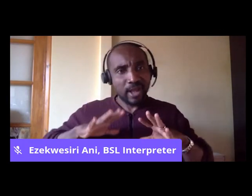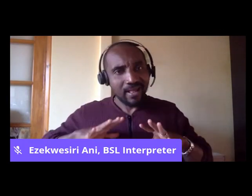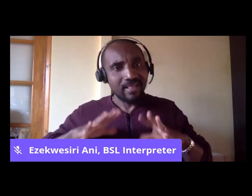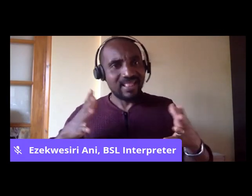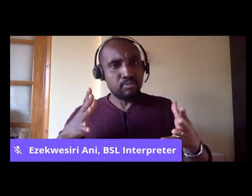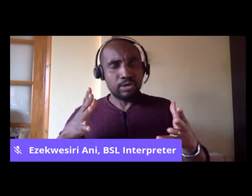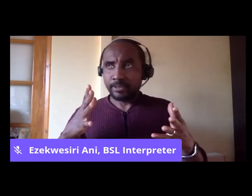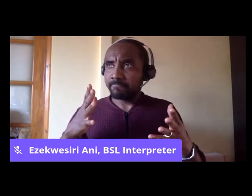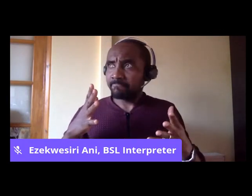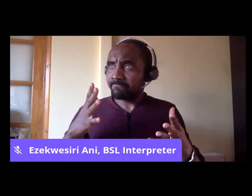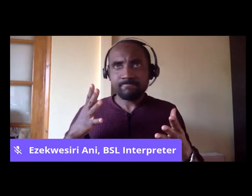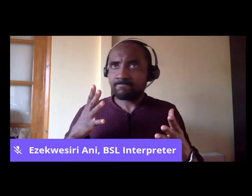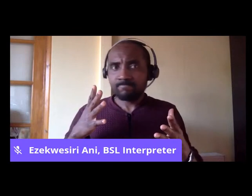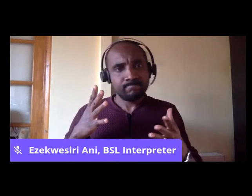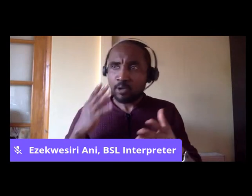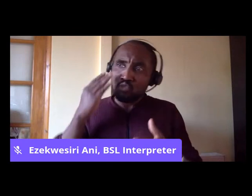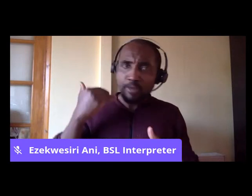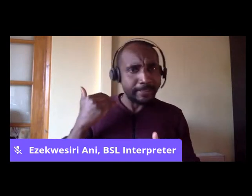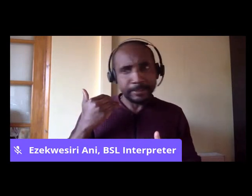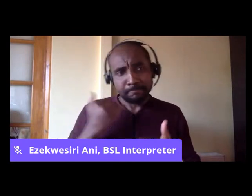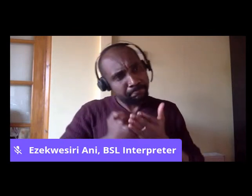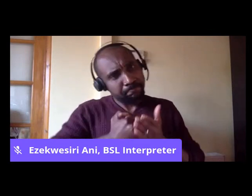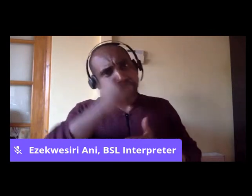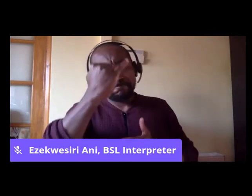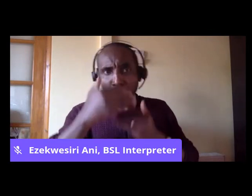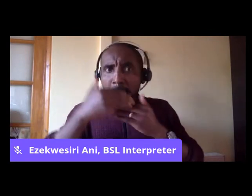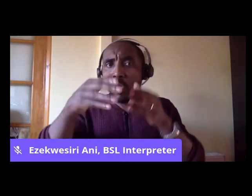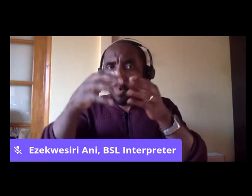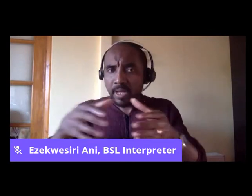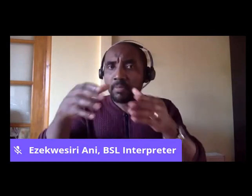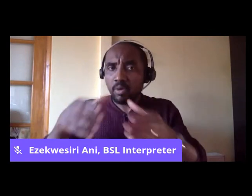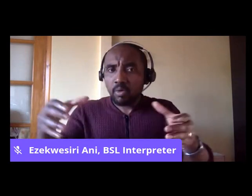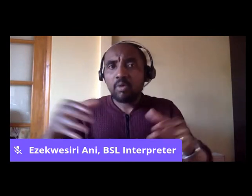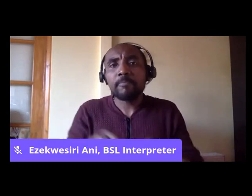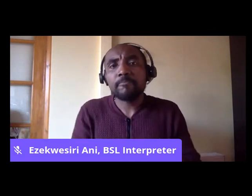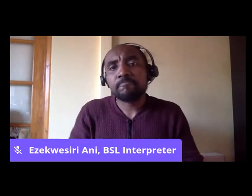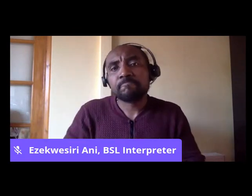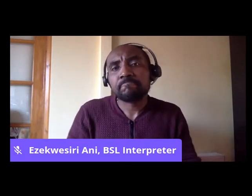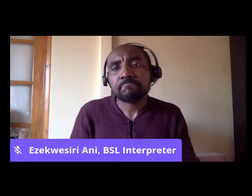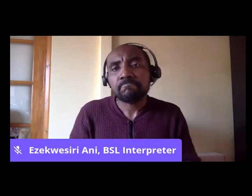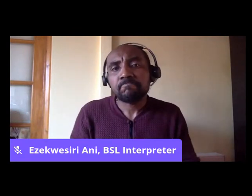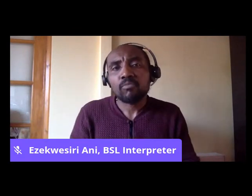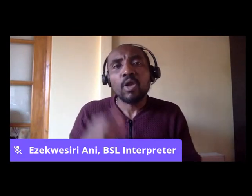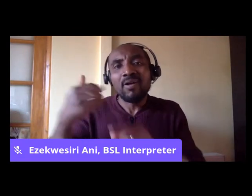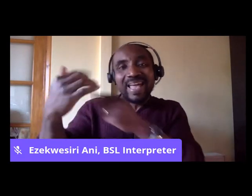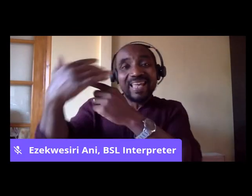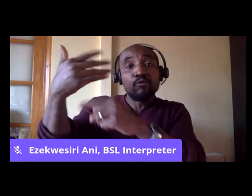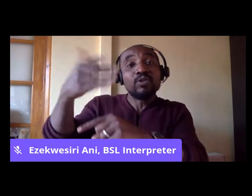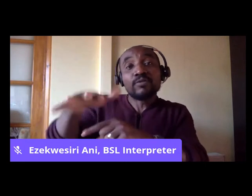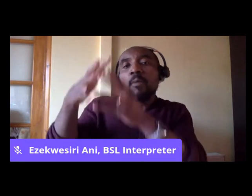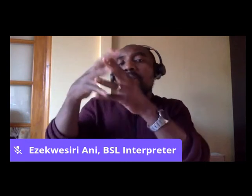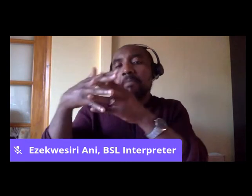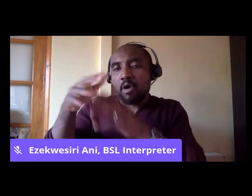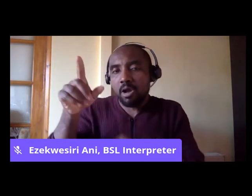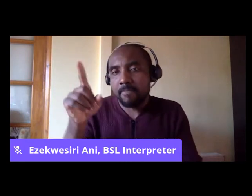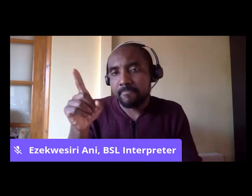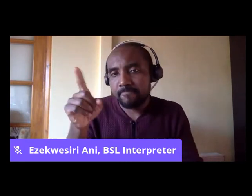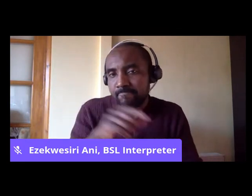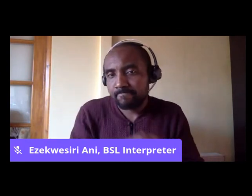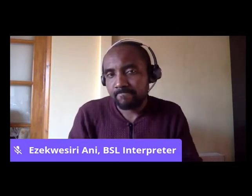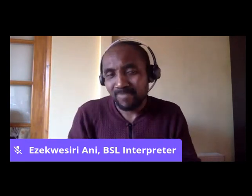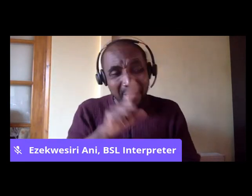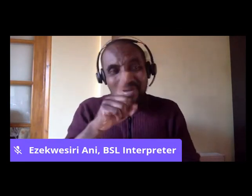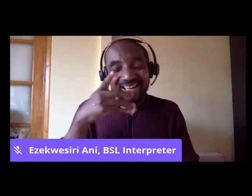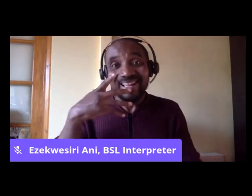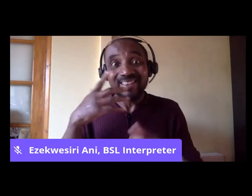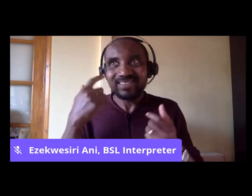distinctiveness from the racist soft, which was featuring in the Civil Rights Movement in the 60s. They weren't quite as good as they'd like